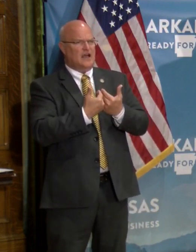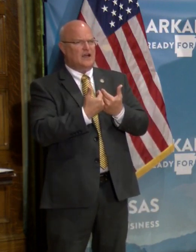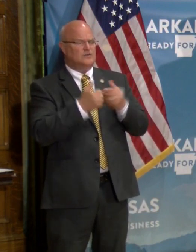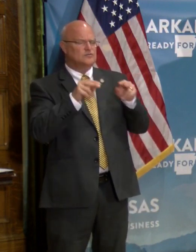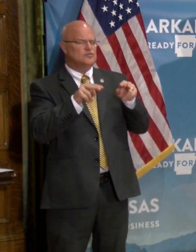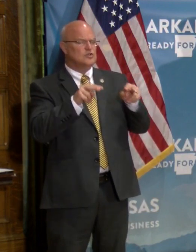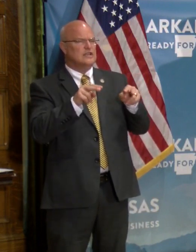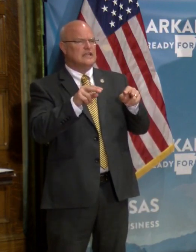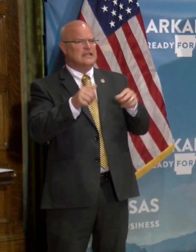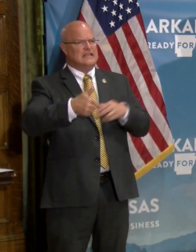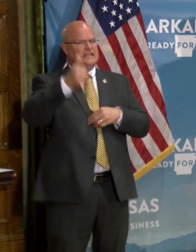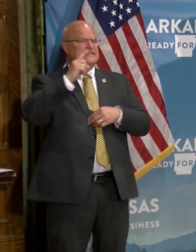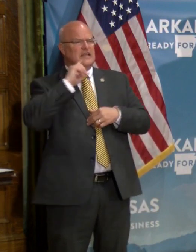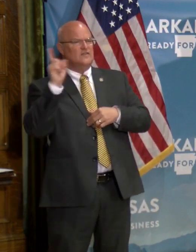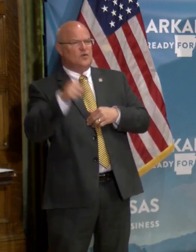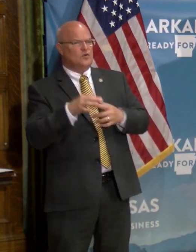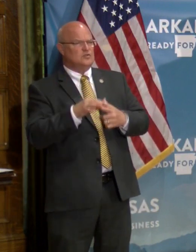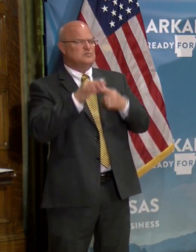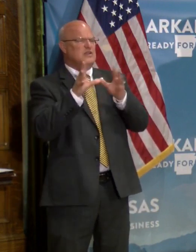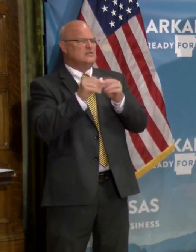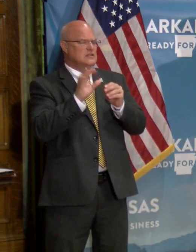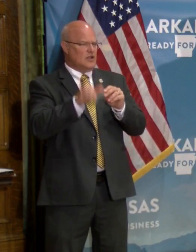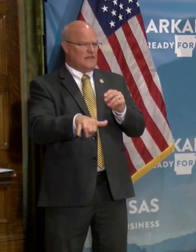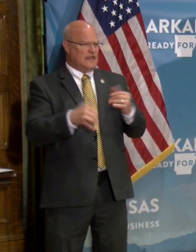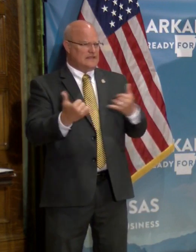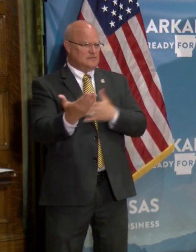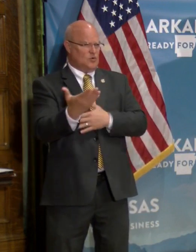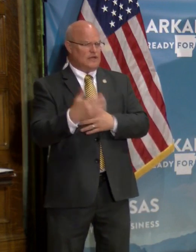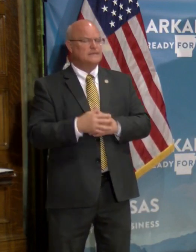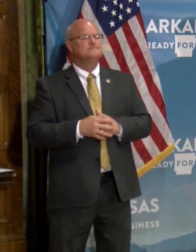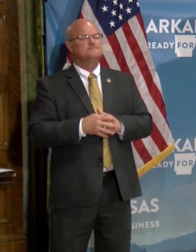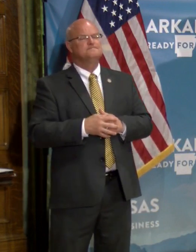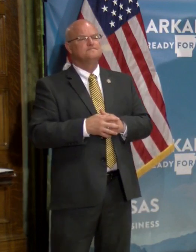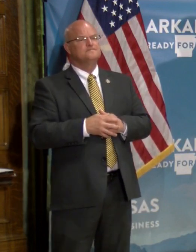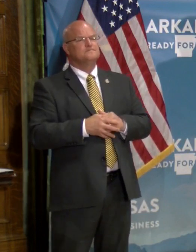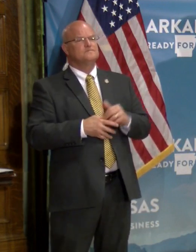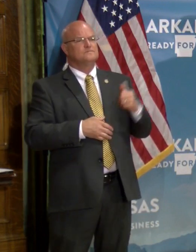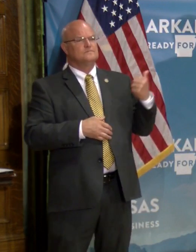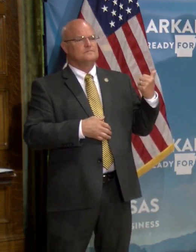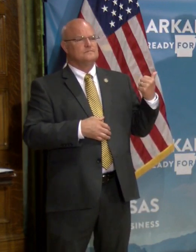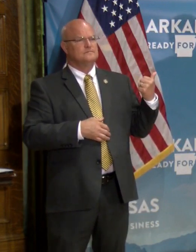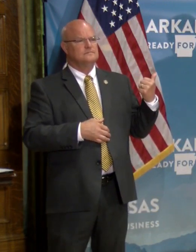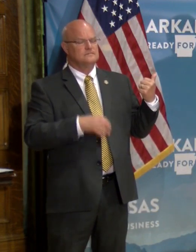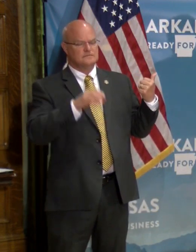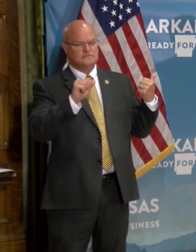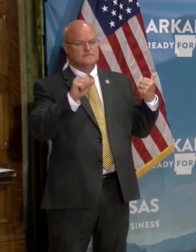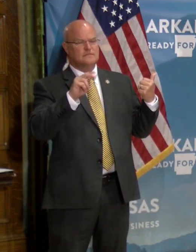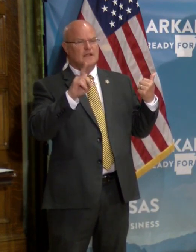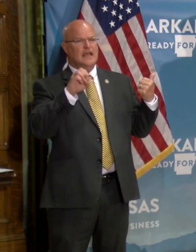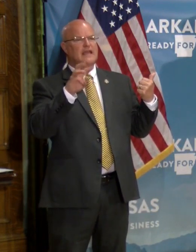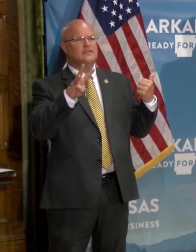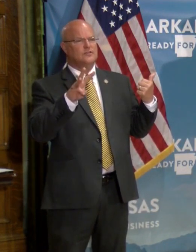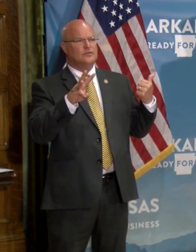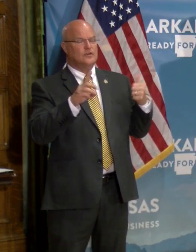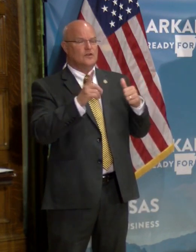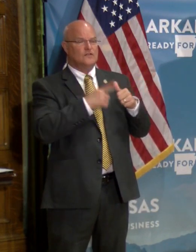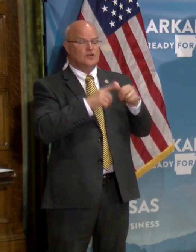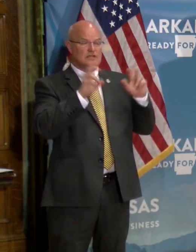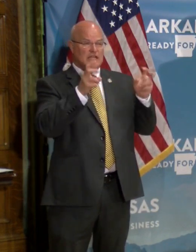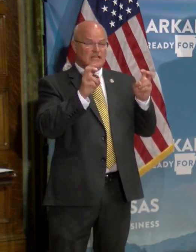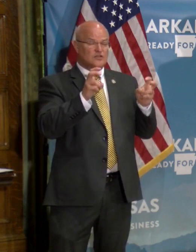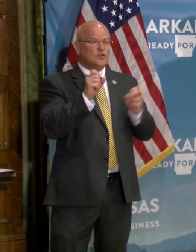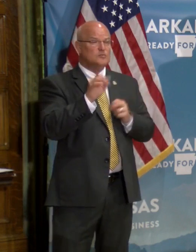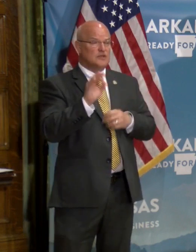looking at an executive order or special session on that at this point? Uh, Andrew, first, in, in terms